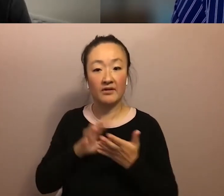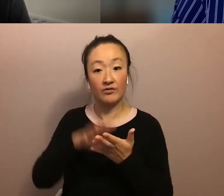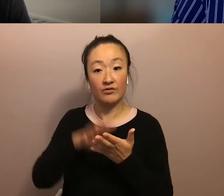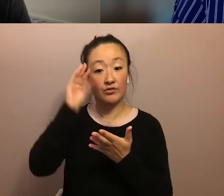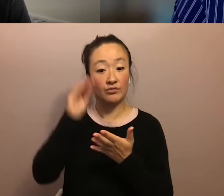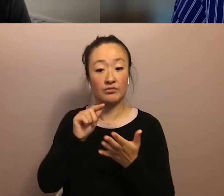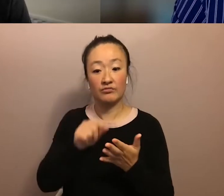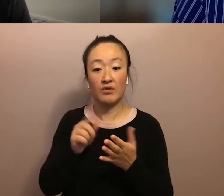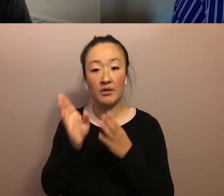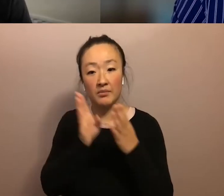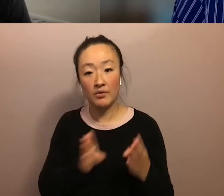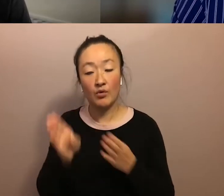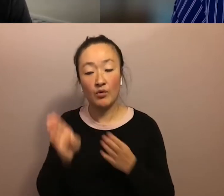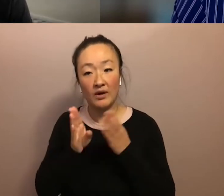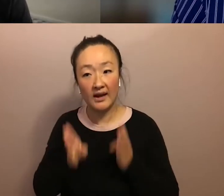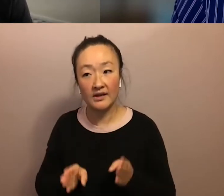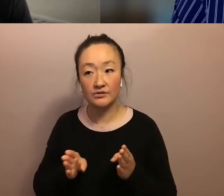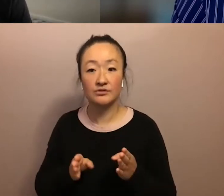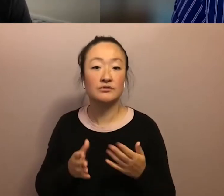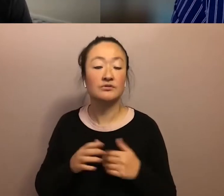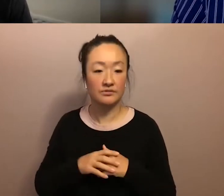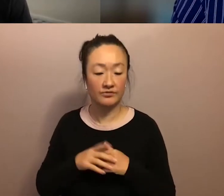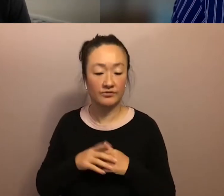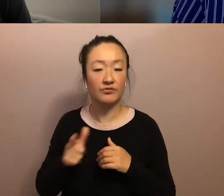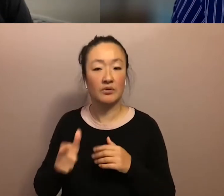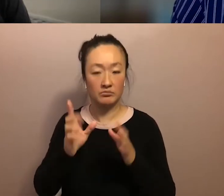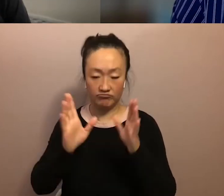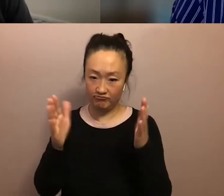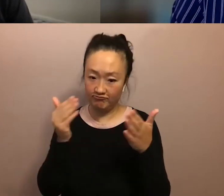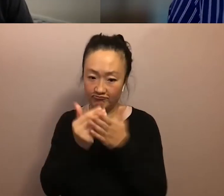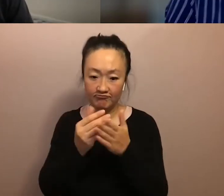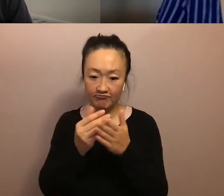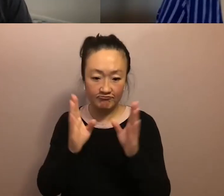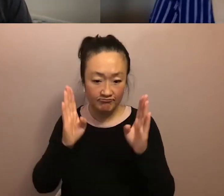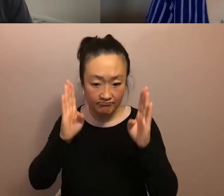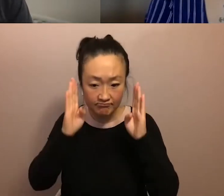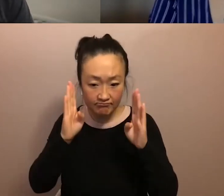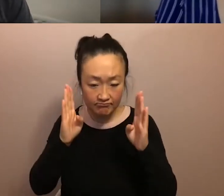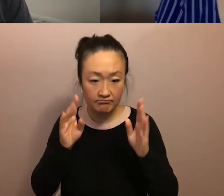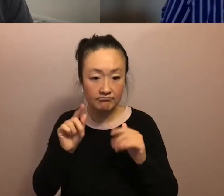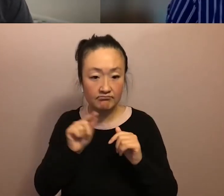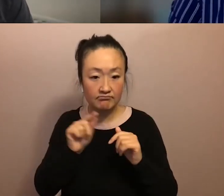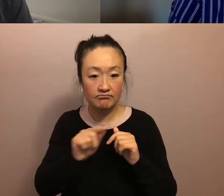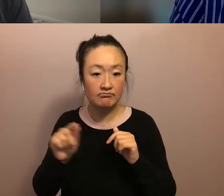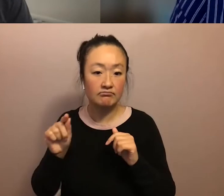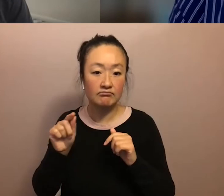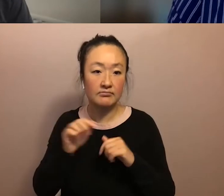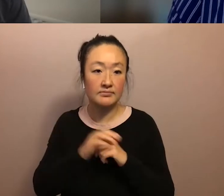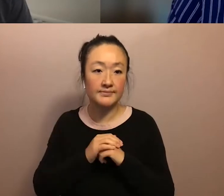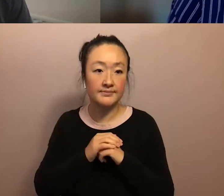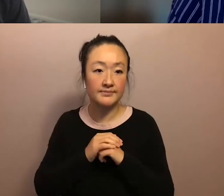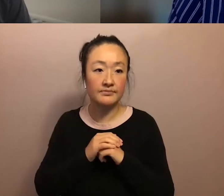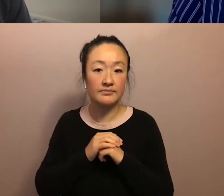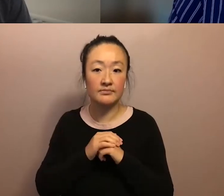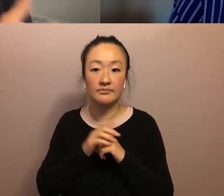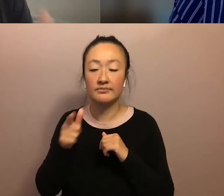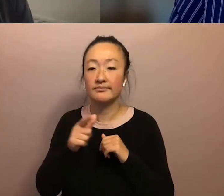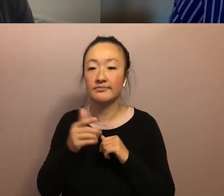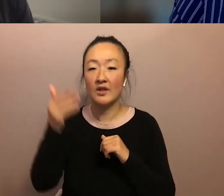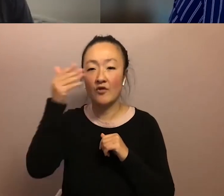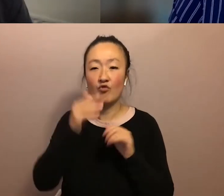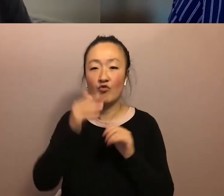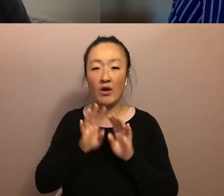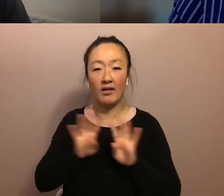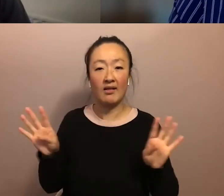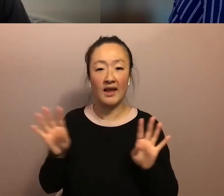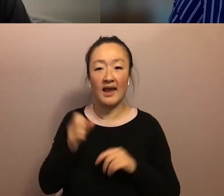organizers and primarily from paying close attention to, you know, uh, frontline activists from Black